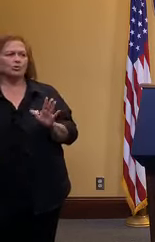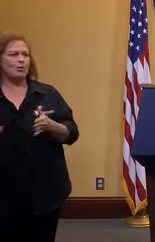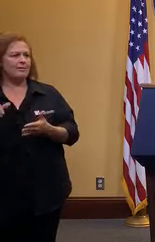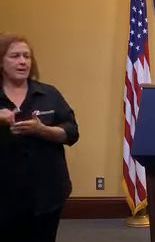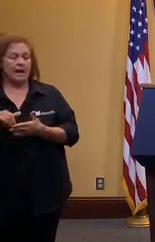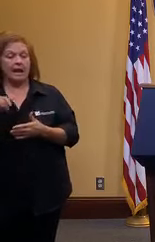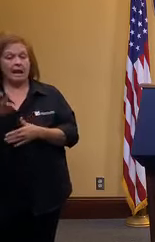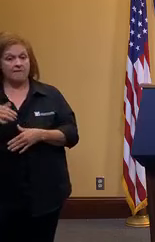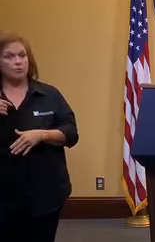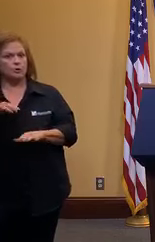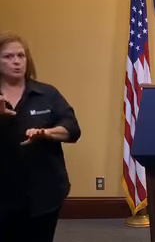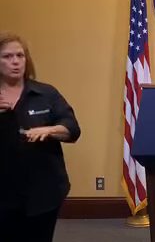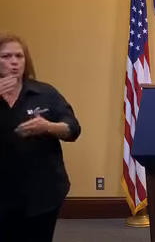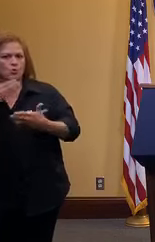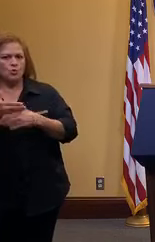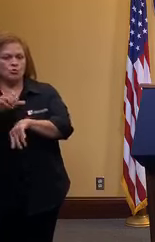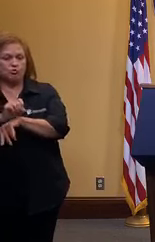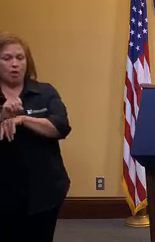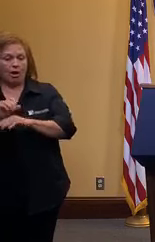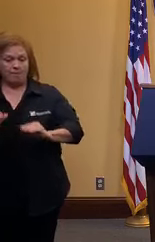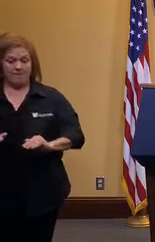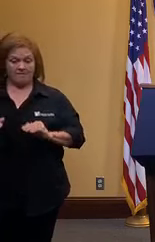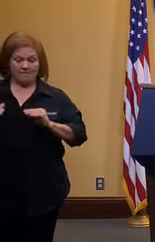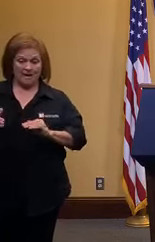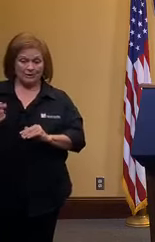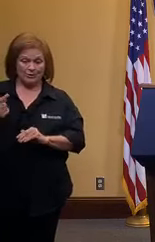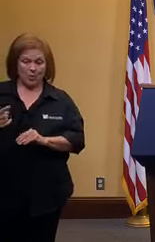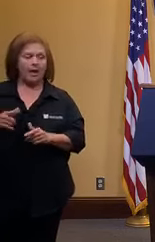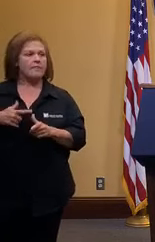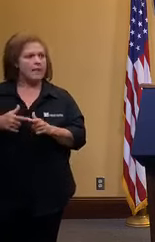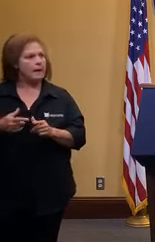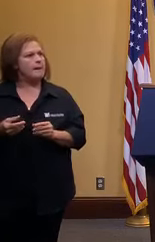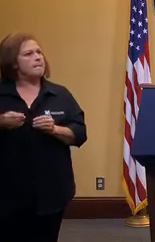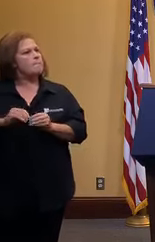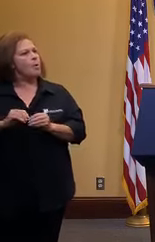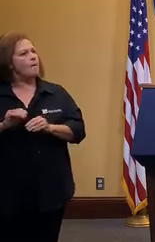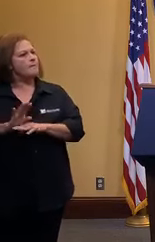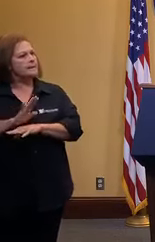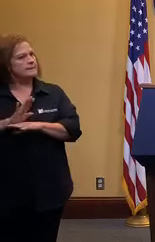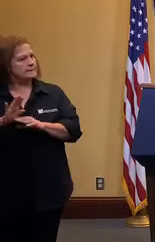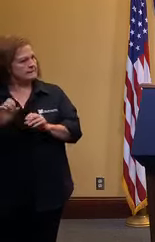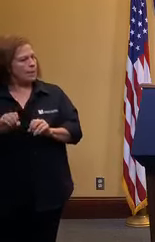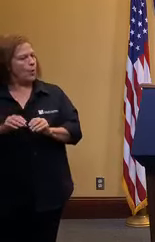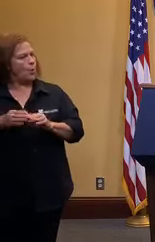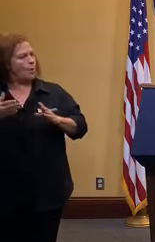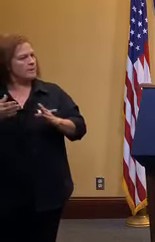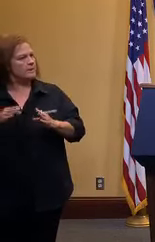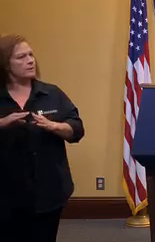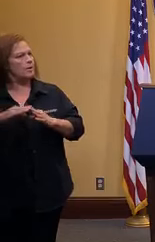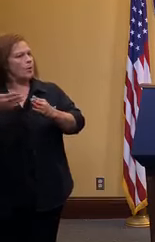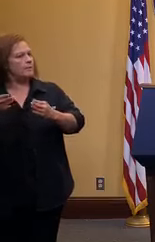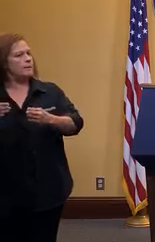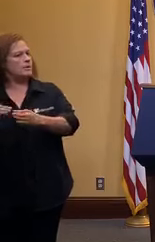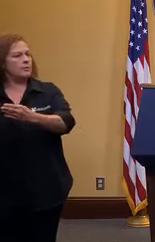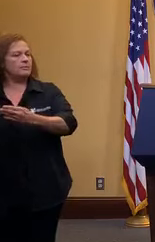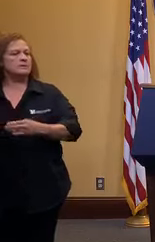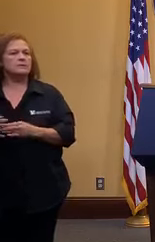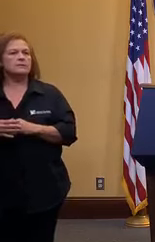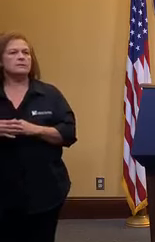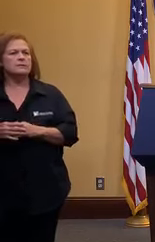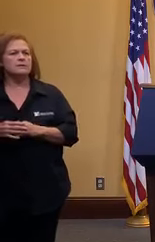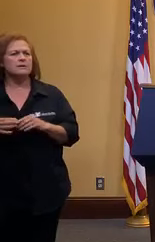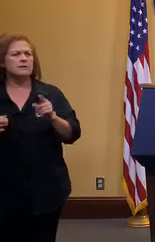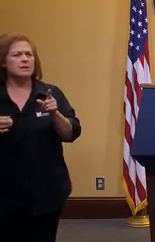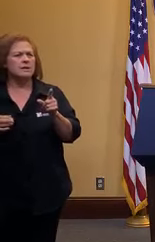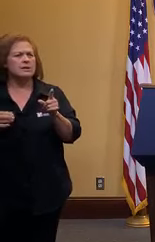phase one well then more businesses will be able to open more fully i